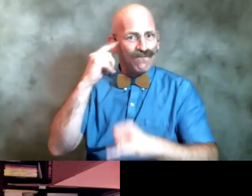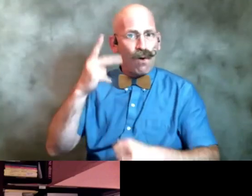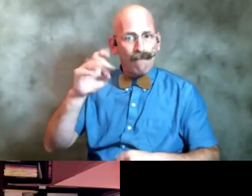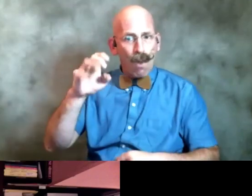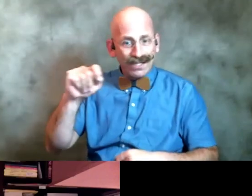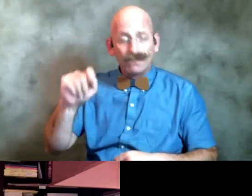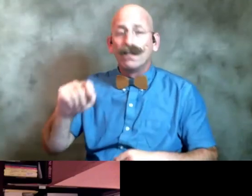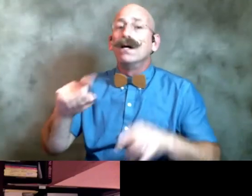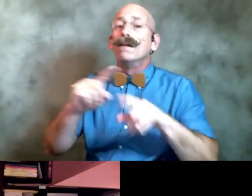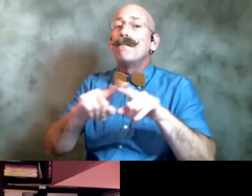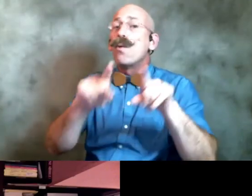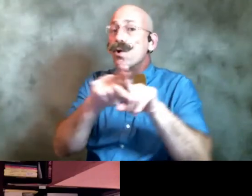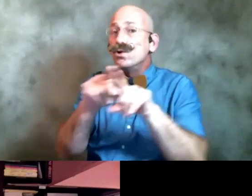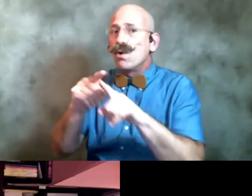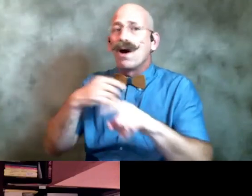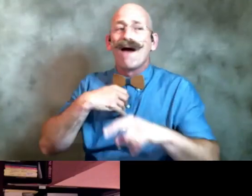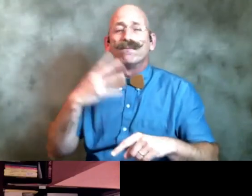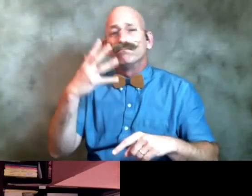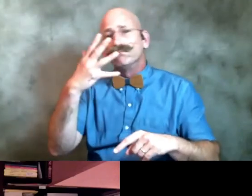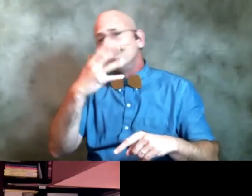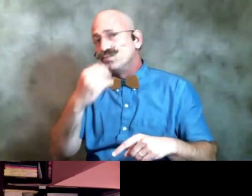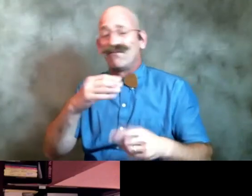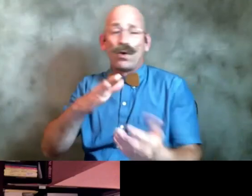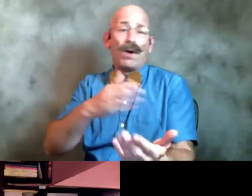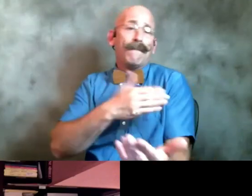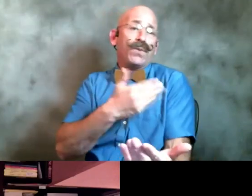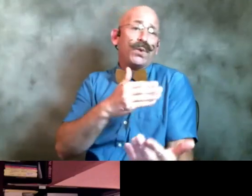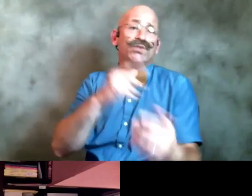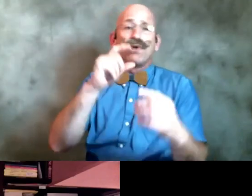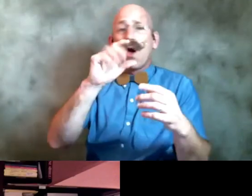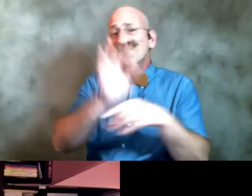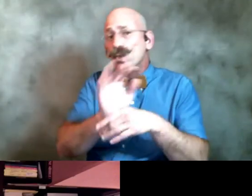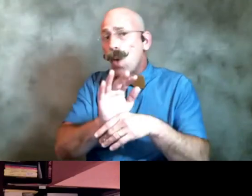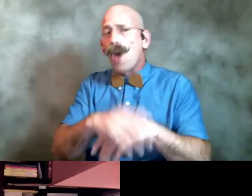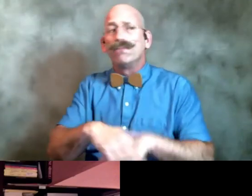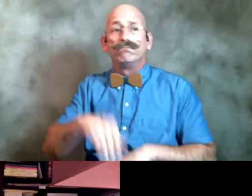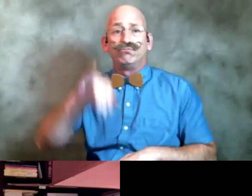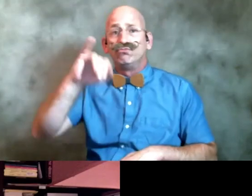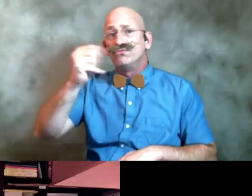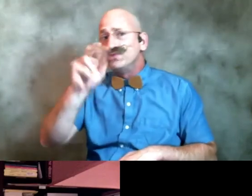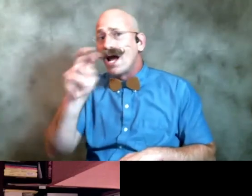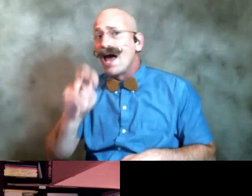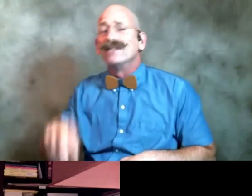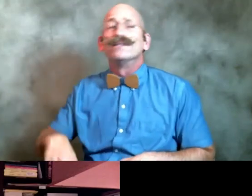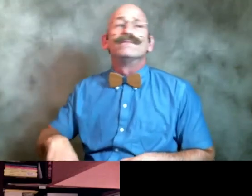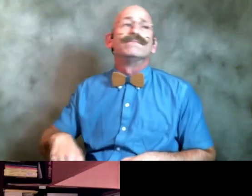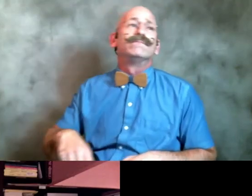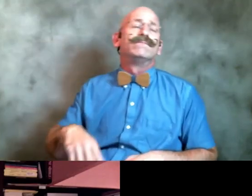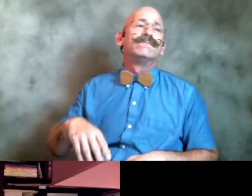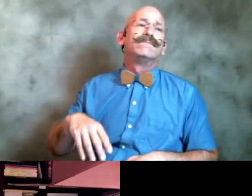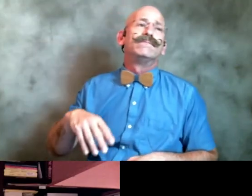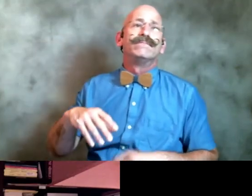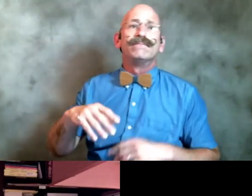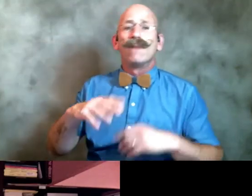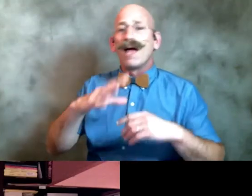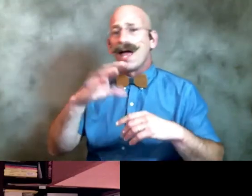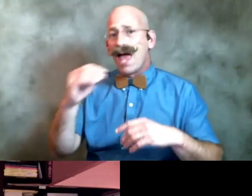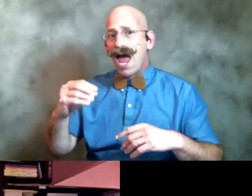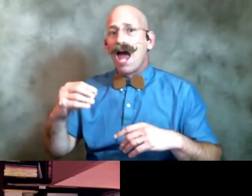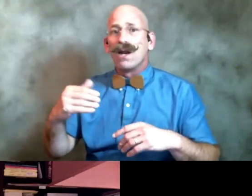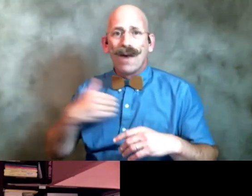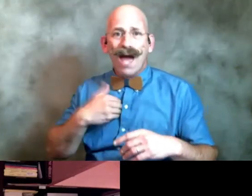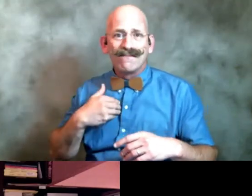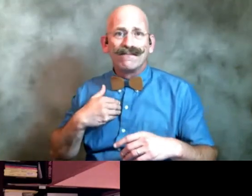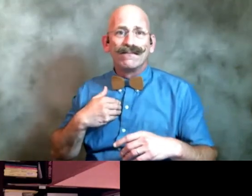but we also have some gorgeous musical things with jazz the pride by brenna thompson and we have uh we have